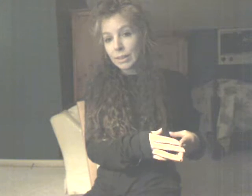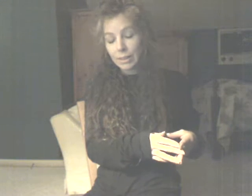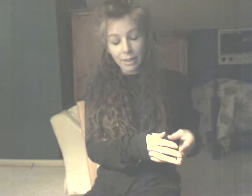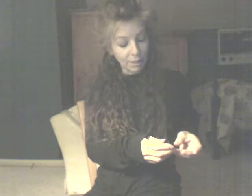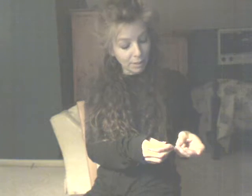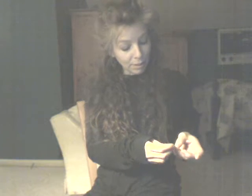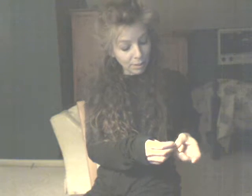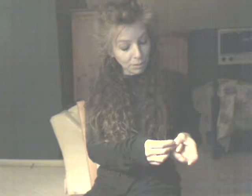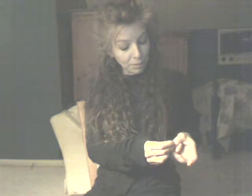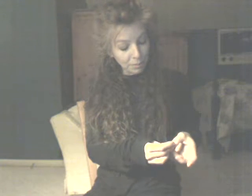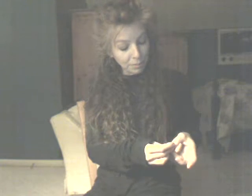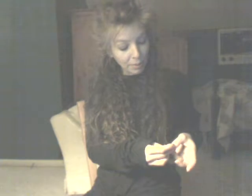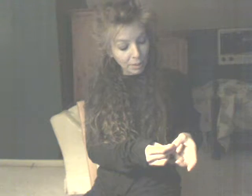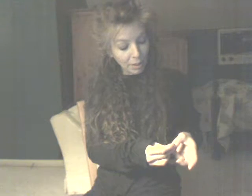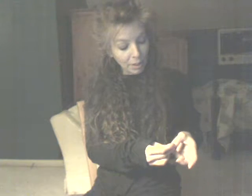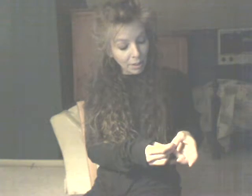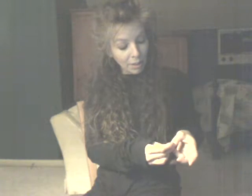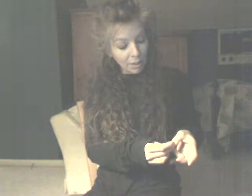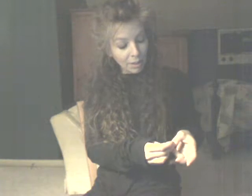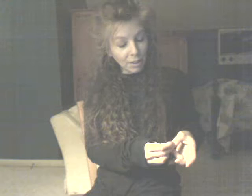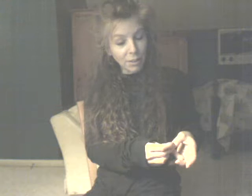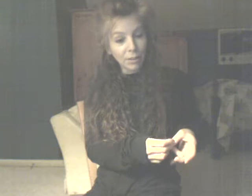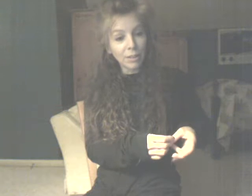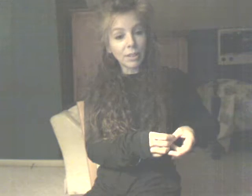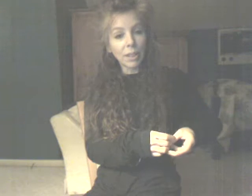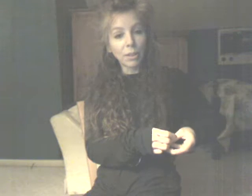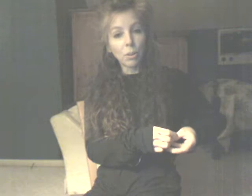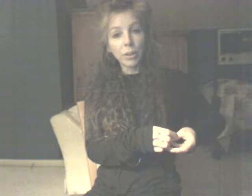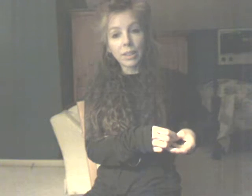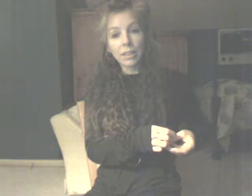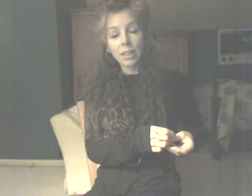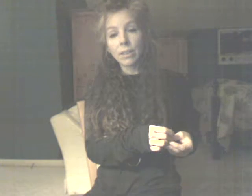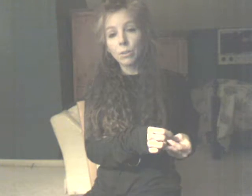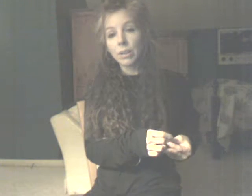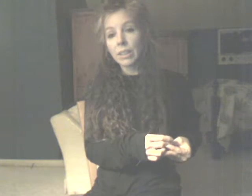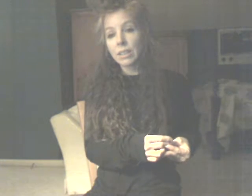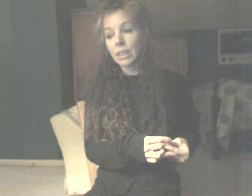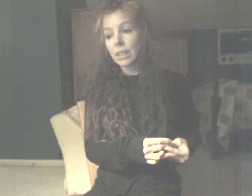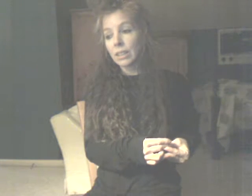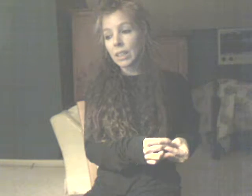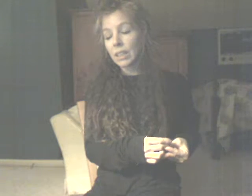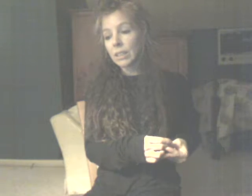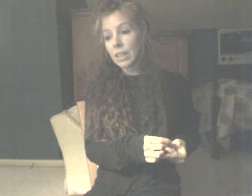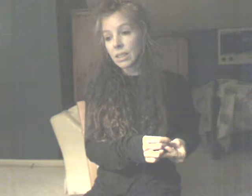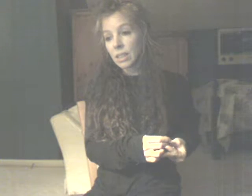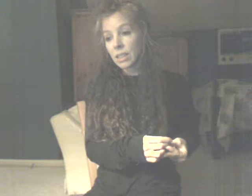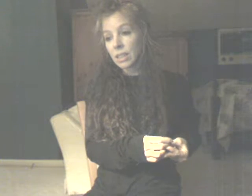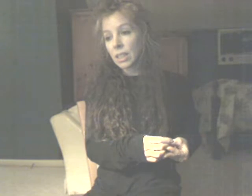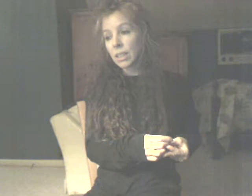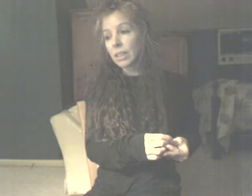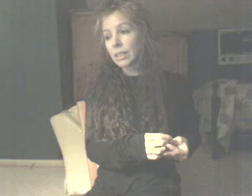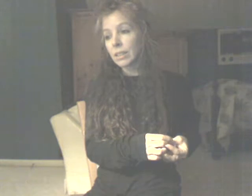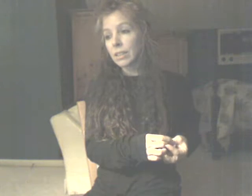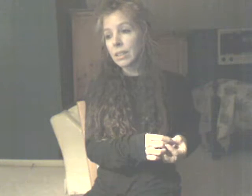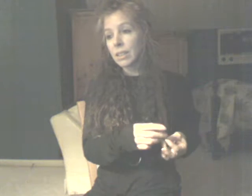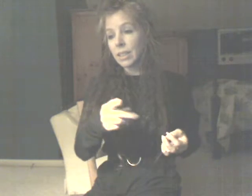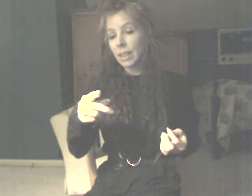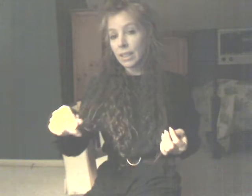Yeah. So, I don't know. It's a lot of queries. A lot of queries. And, and it does, it does, uh, does dance